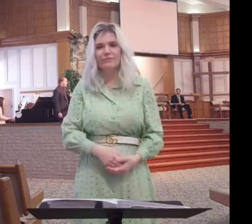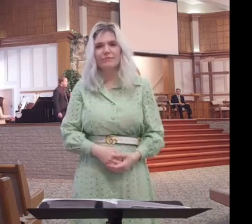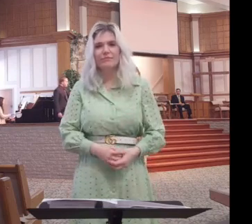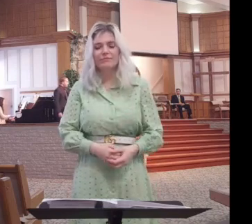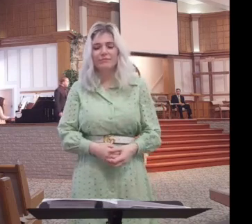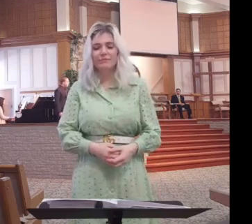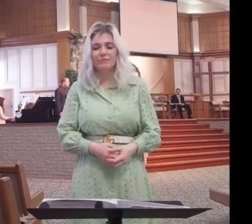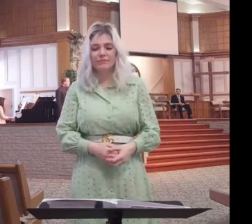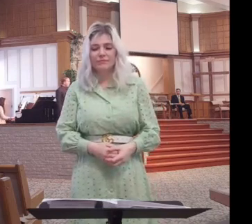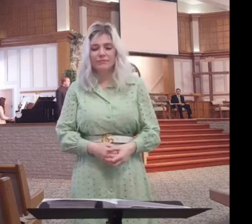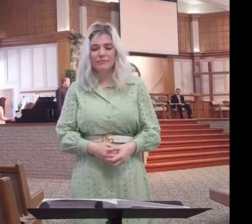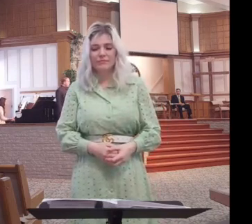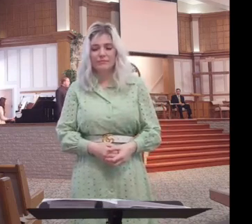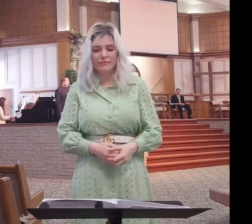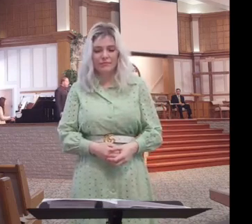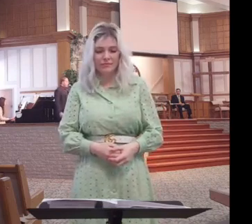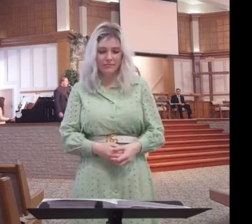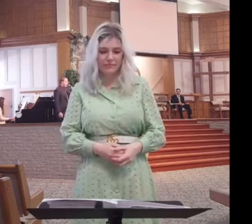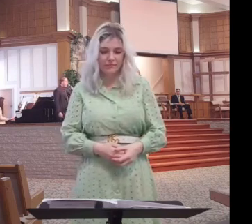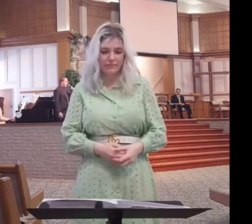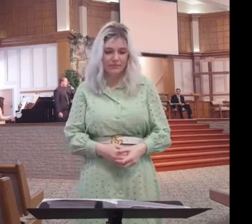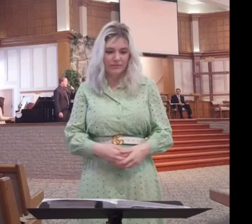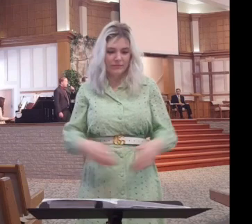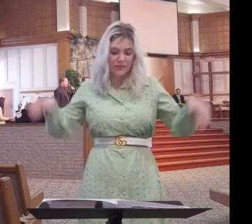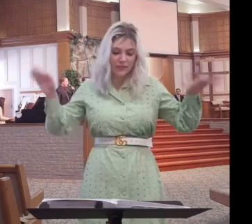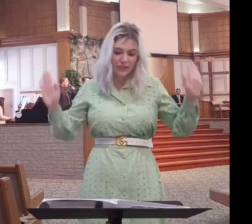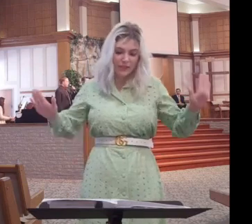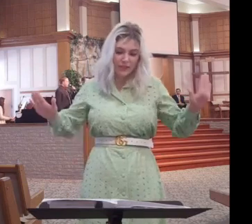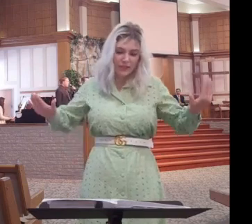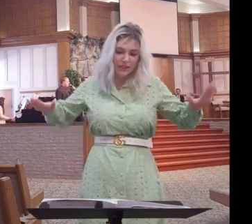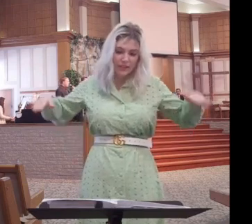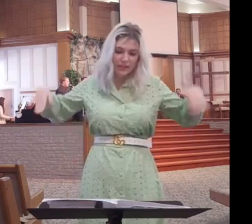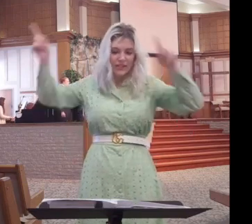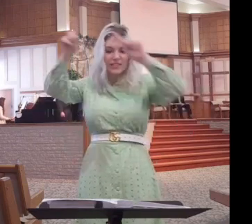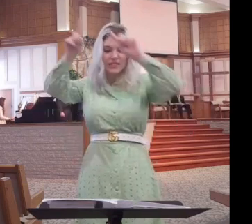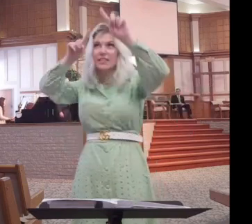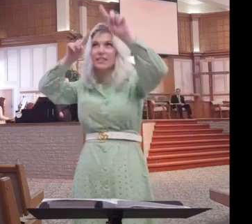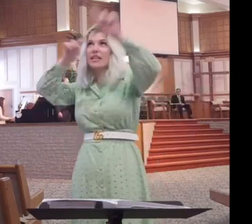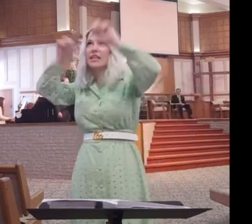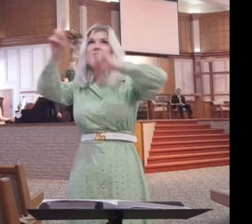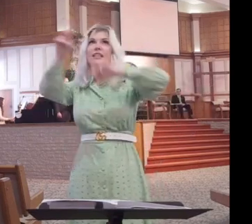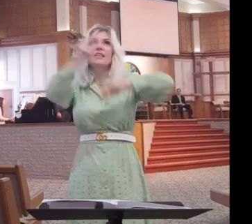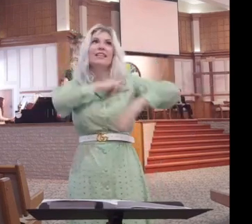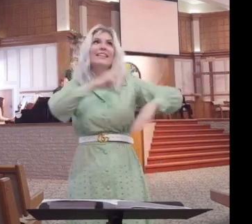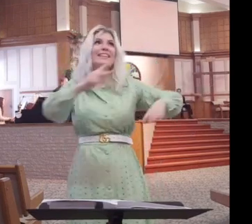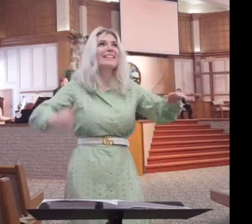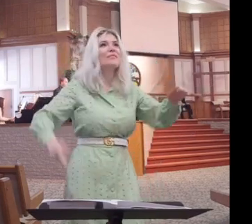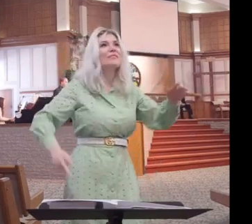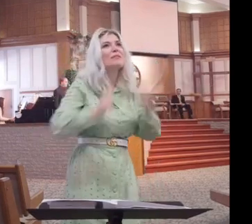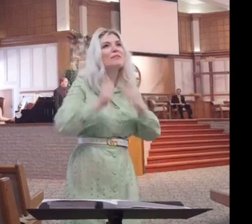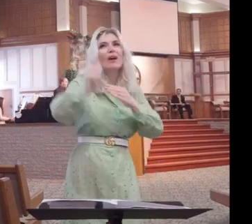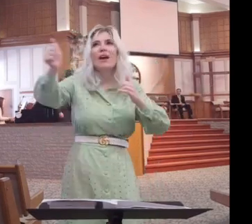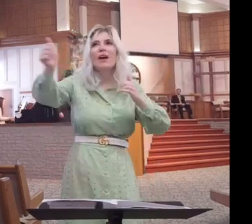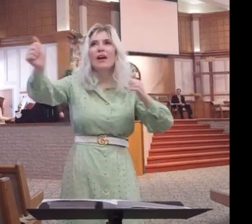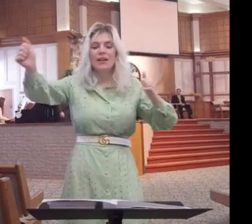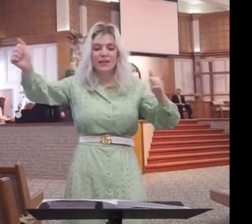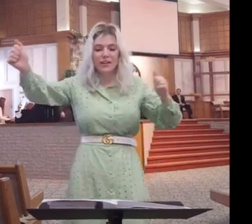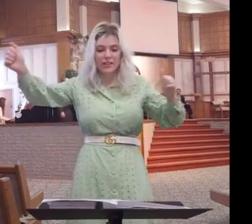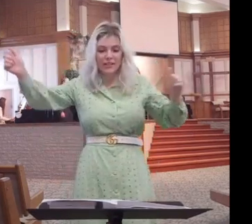The angel, the star, the kings from afar, the